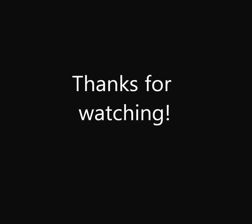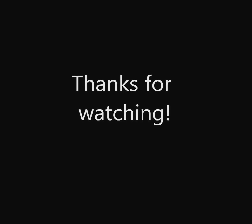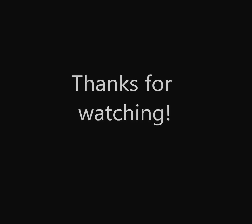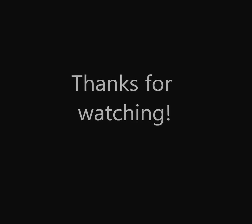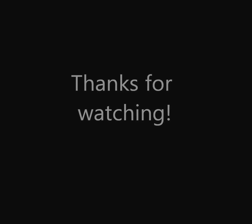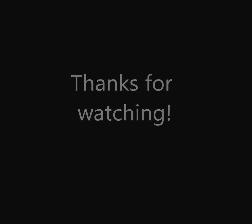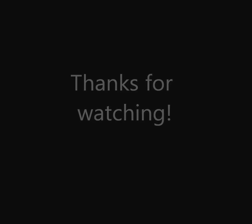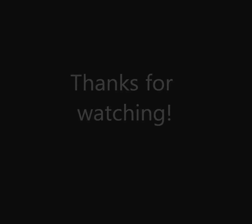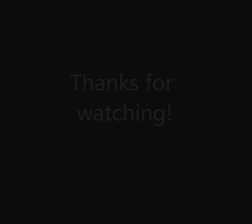Two. Two. One.